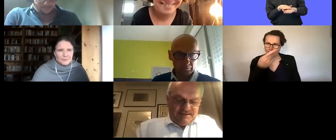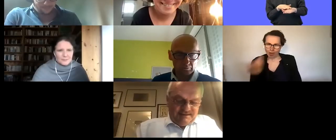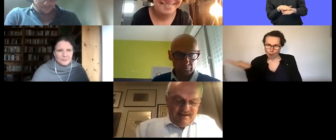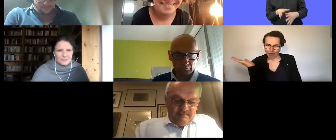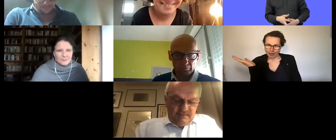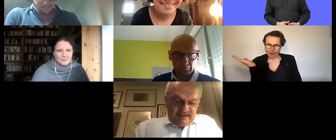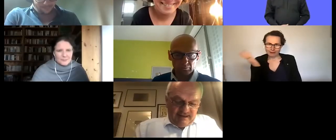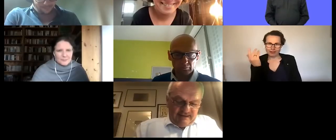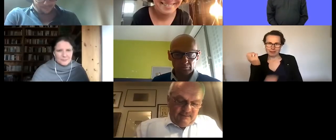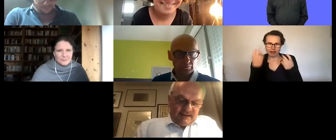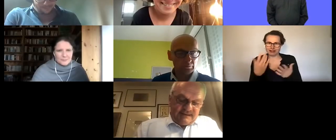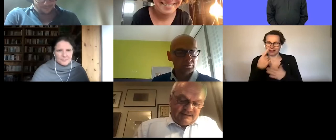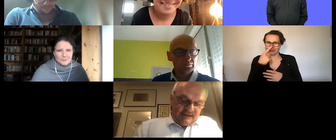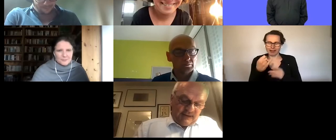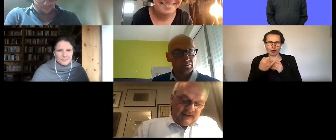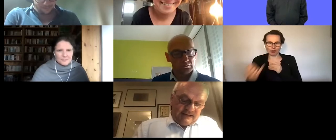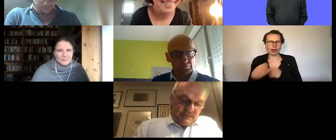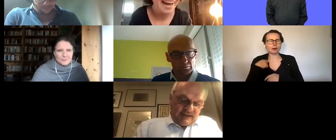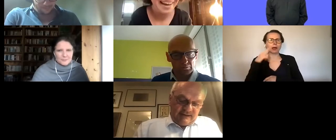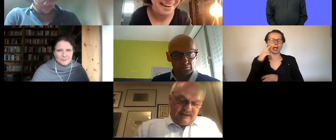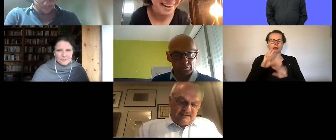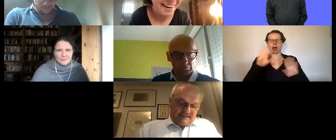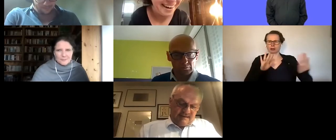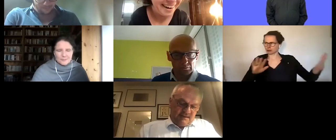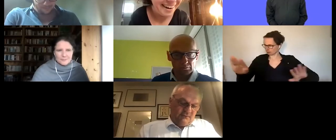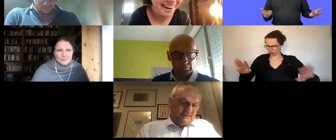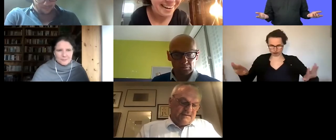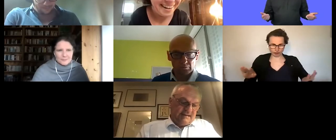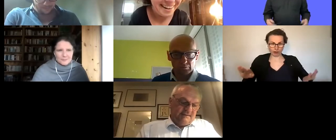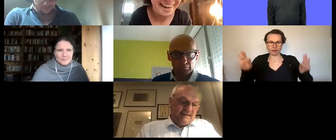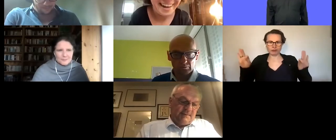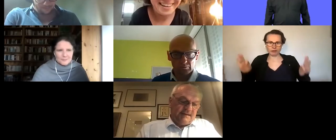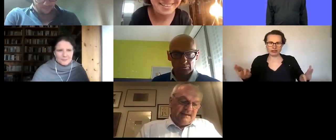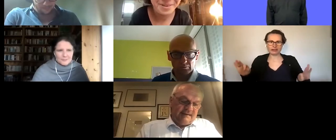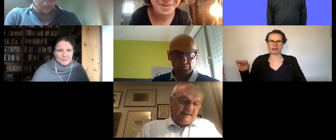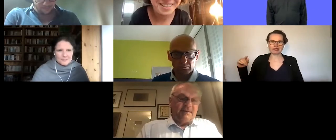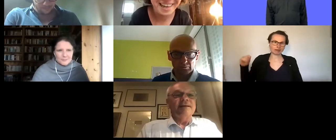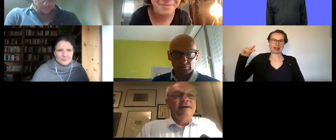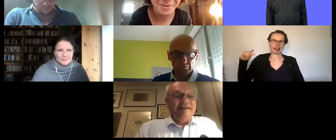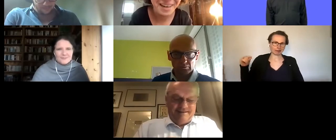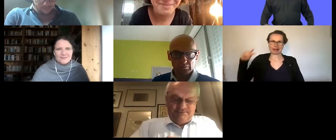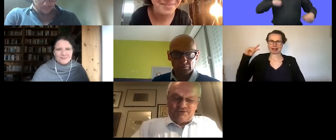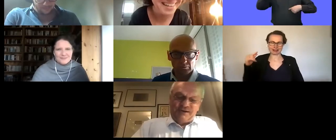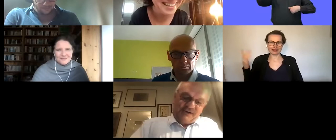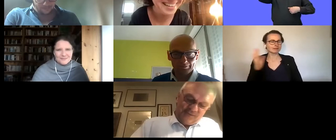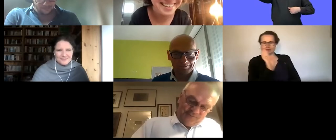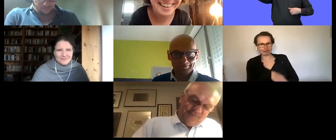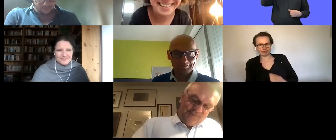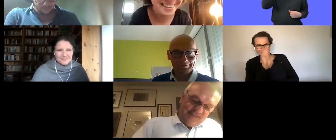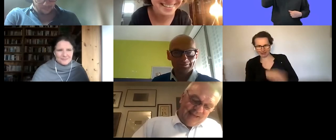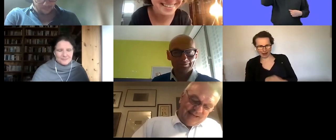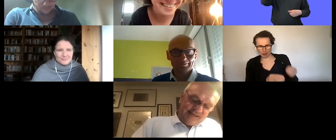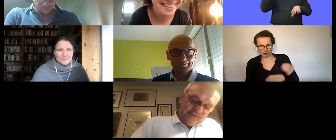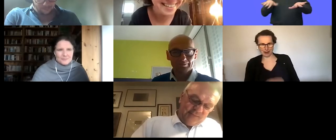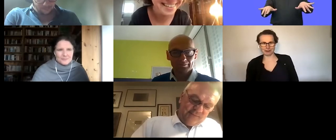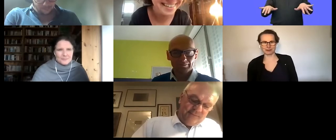it's unbelievable the things that you that happened to you when you think you've switched everything off don't worry